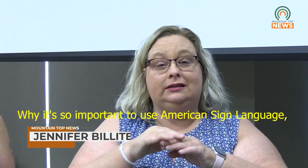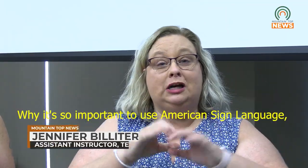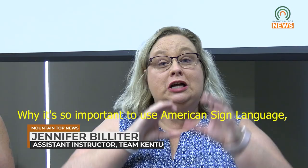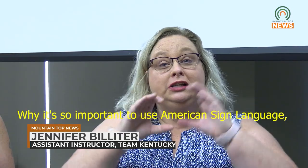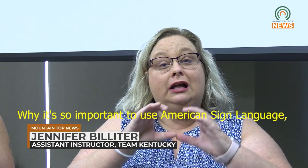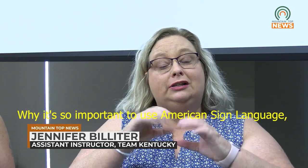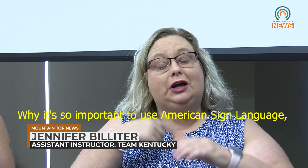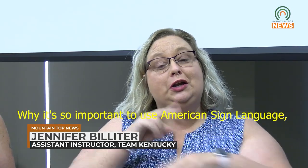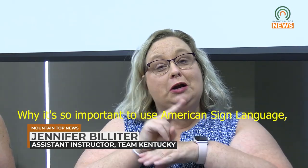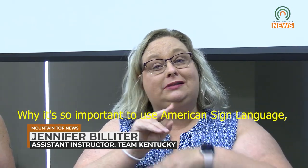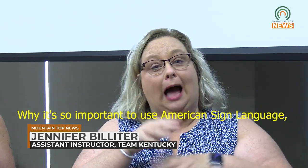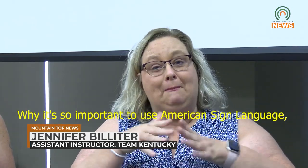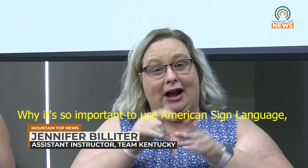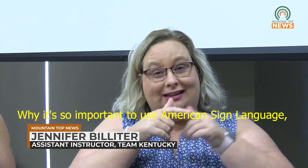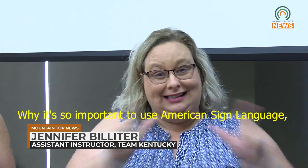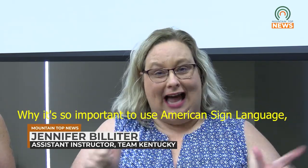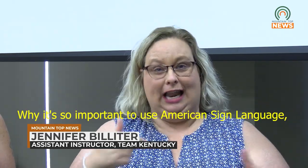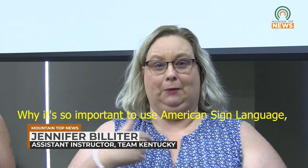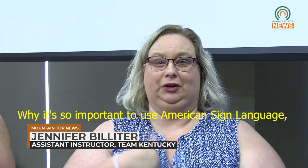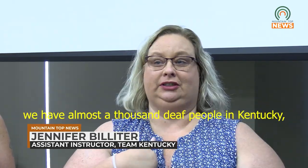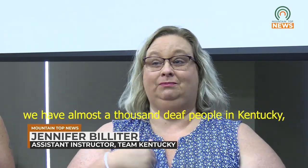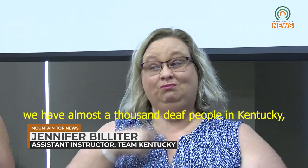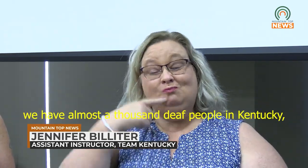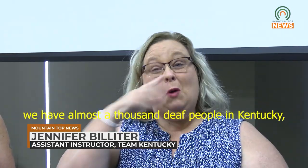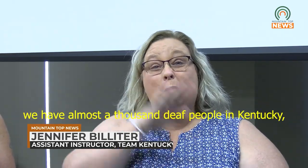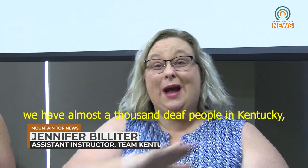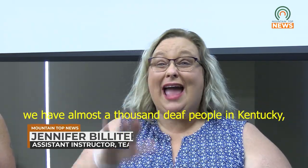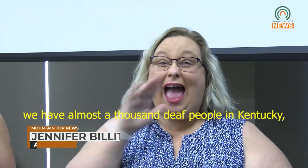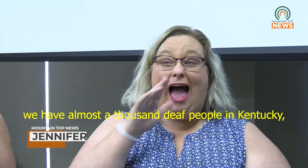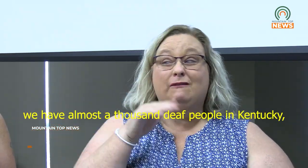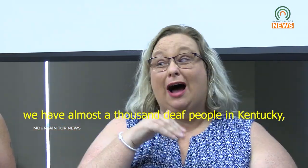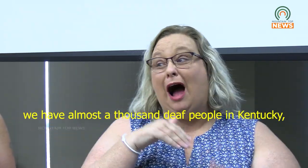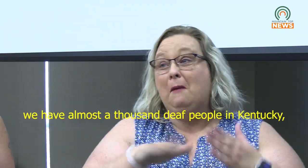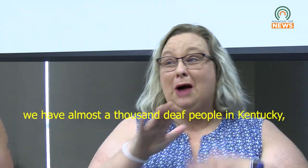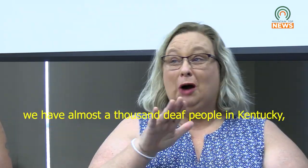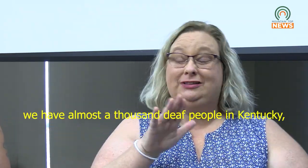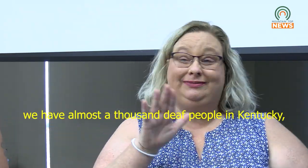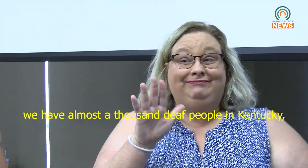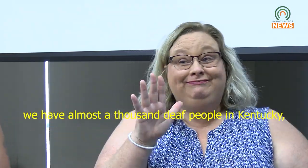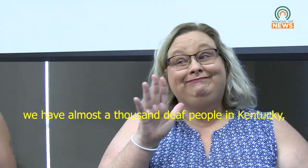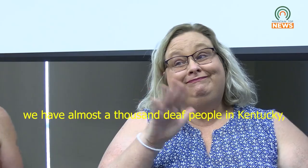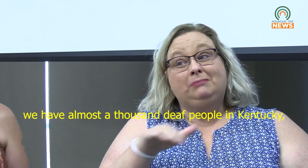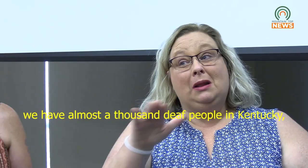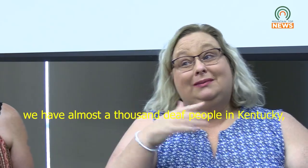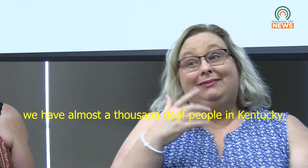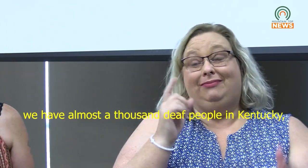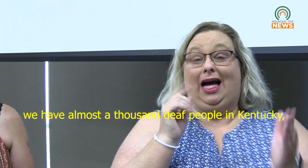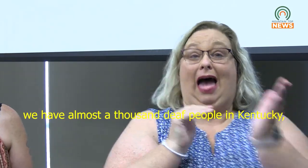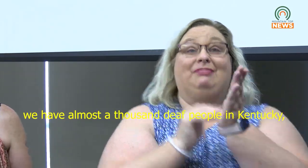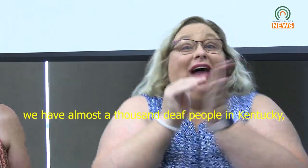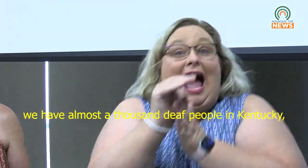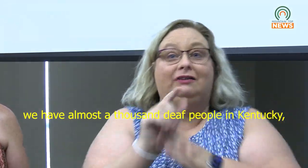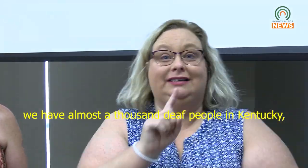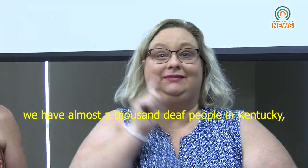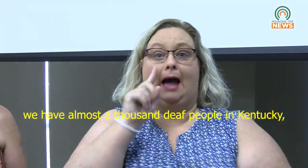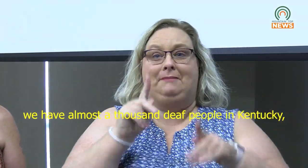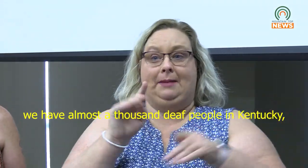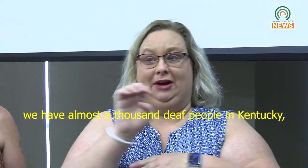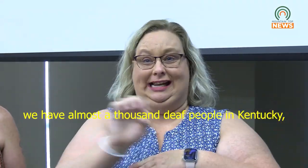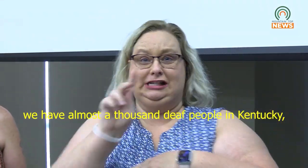to use American Sign Language. We have almost 1,000 deaf people in